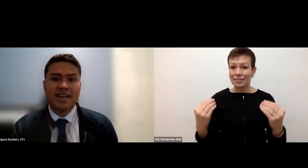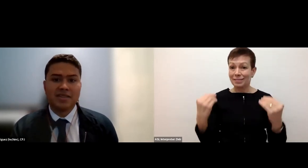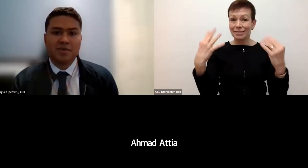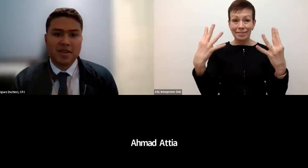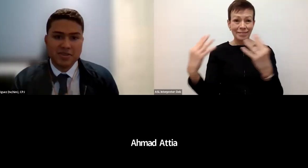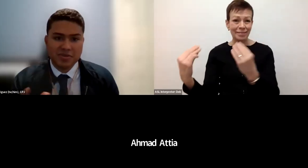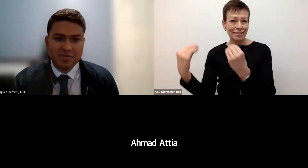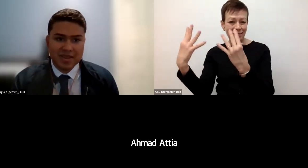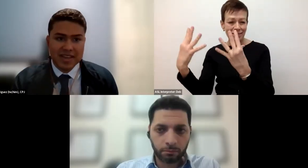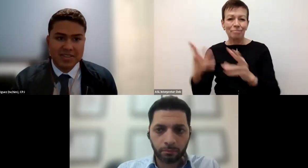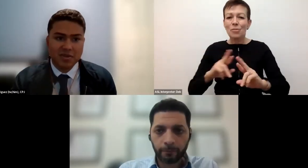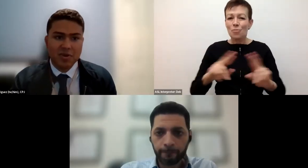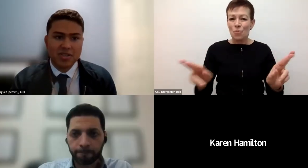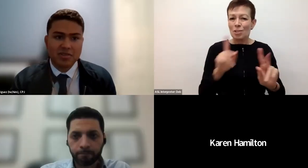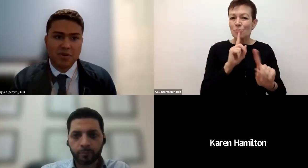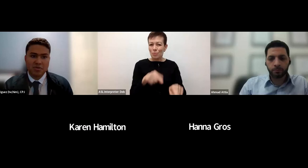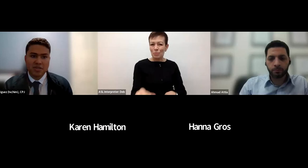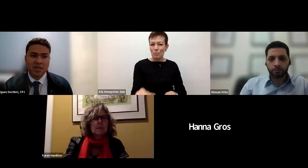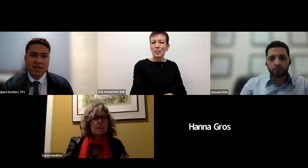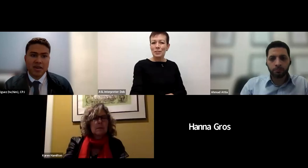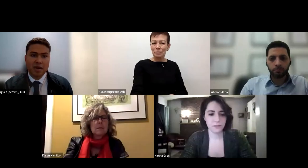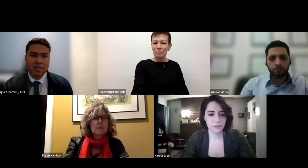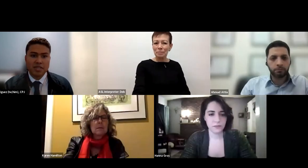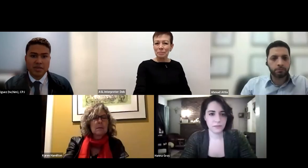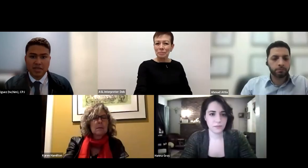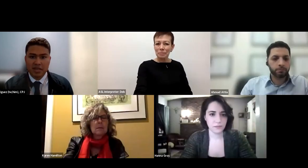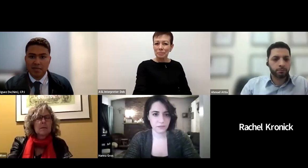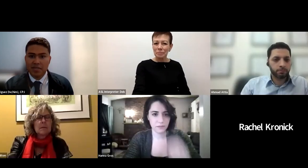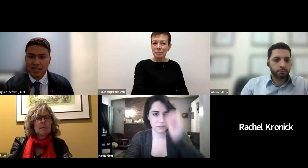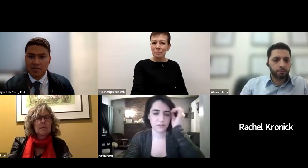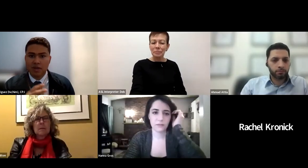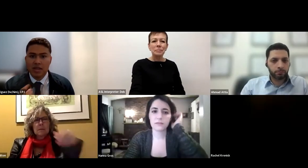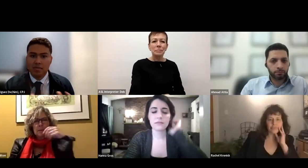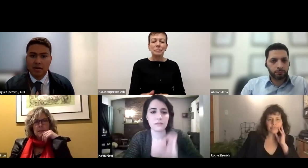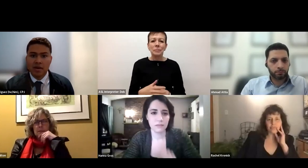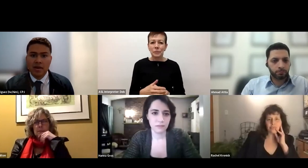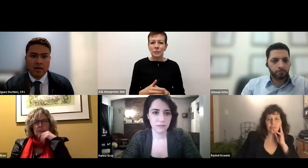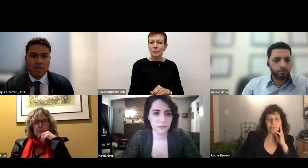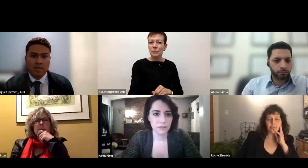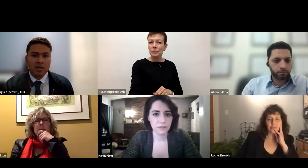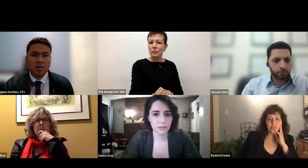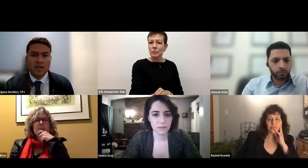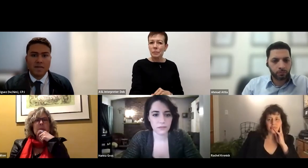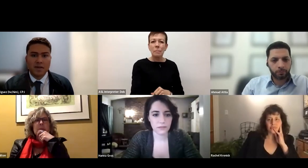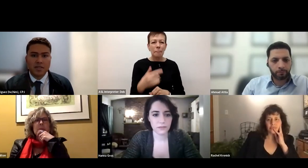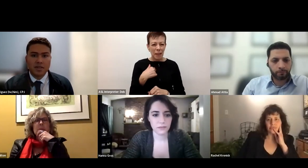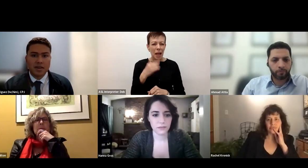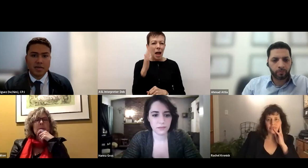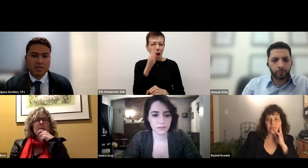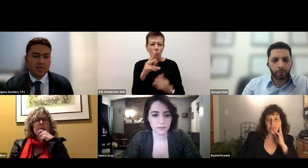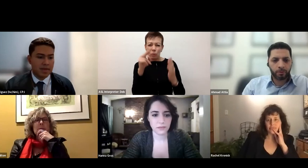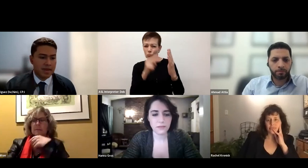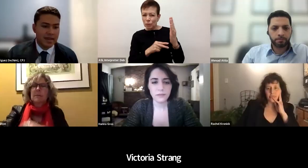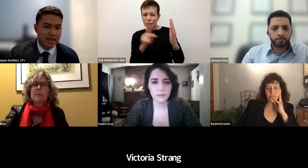and to be ready to answer the questions posed by participants. I'll basically read them of the Q&A function